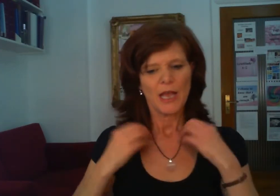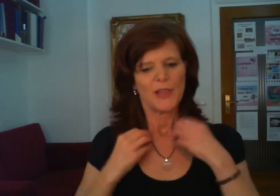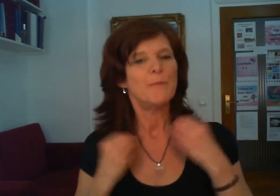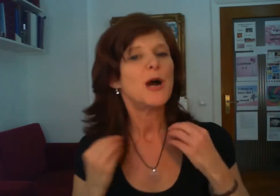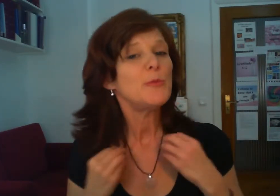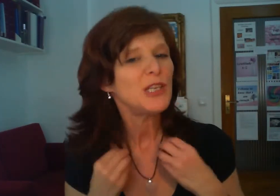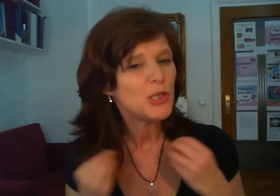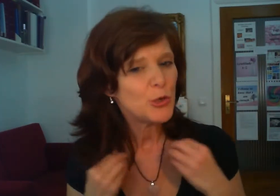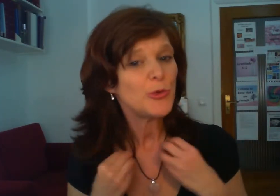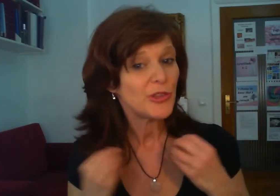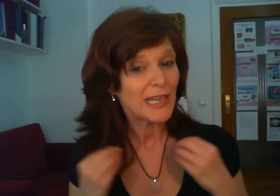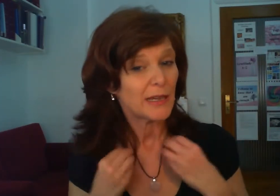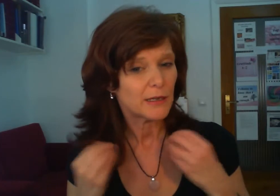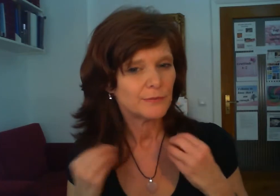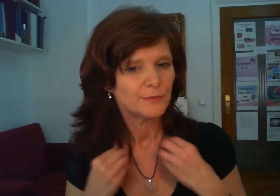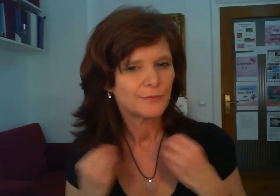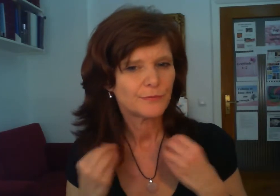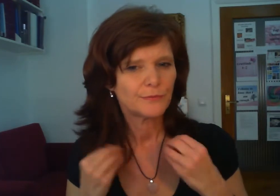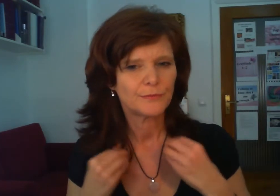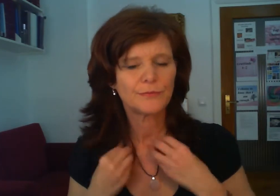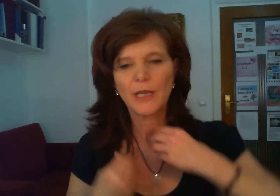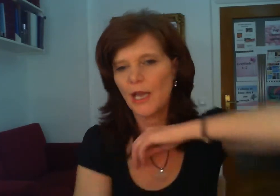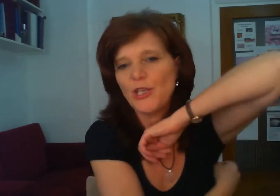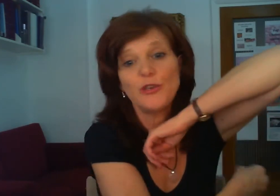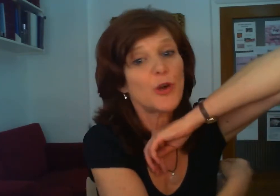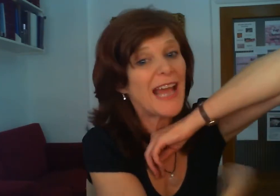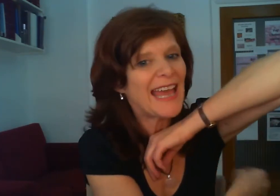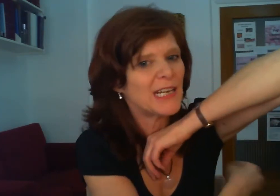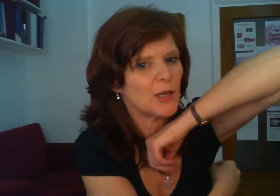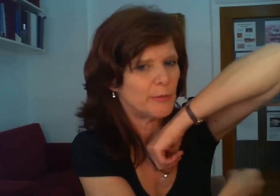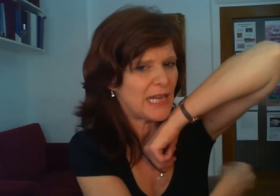the moment you think you've got a handle on me